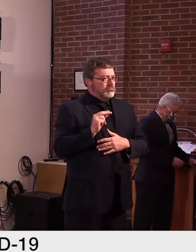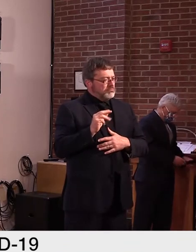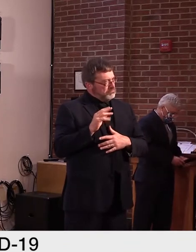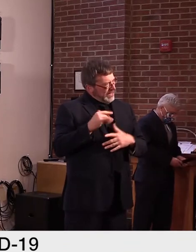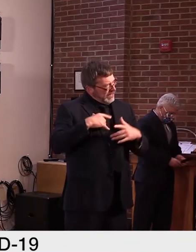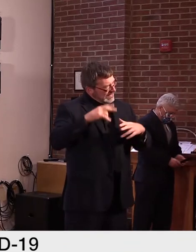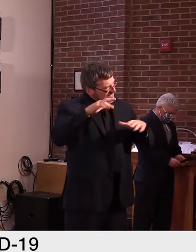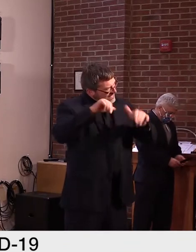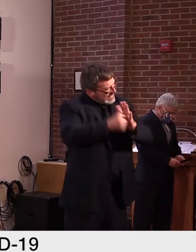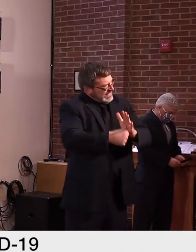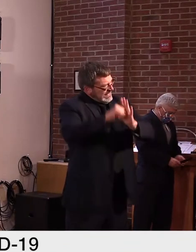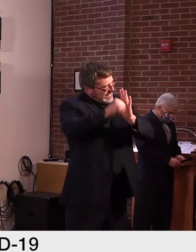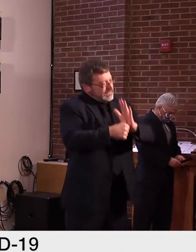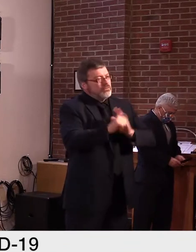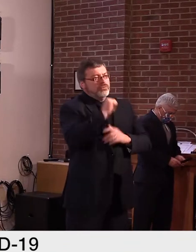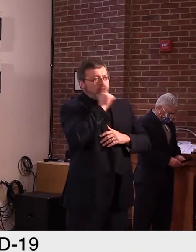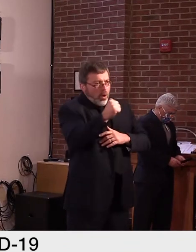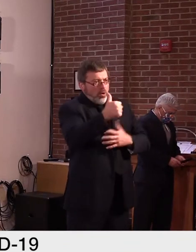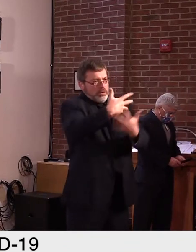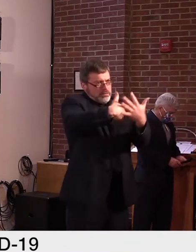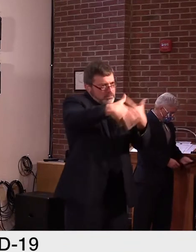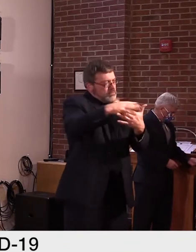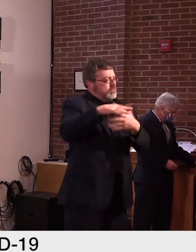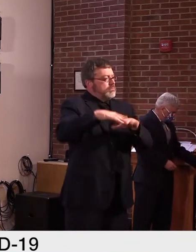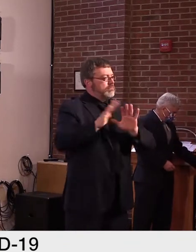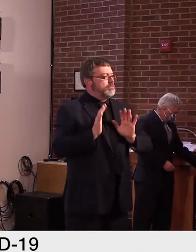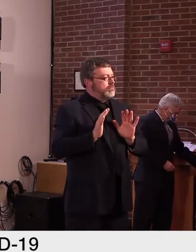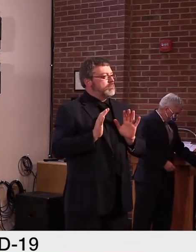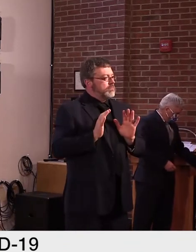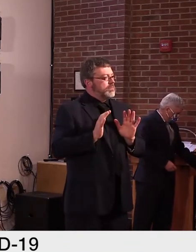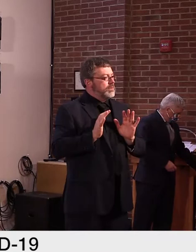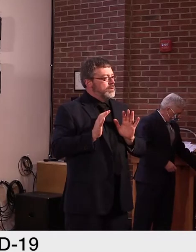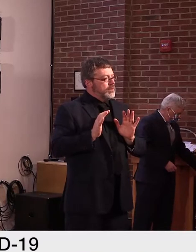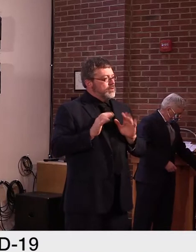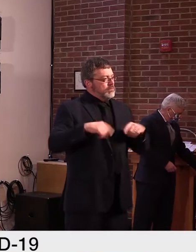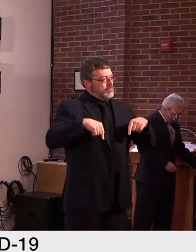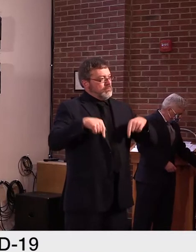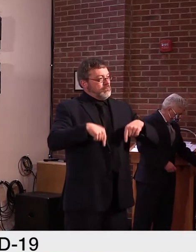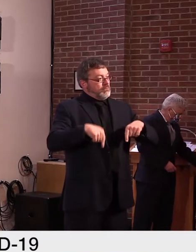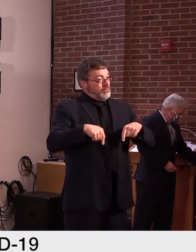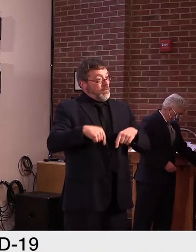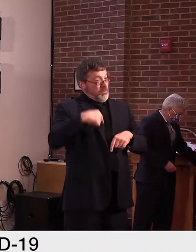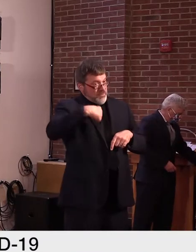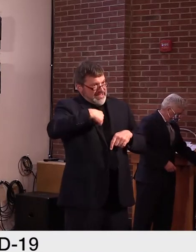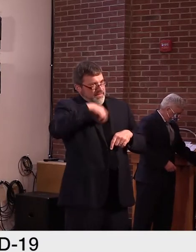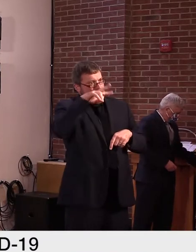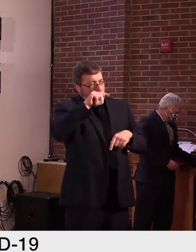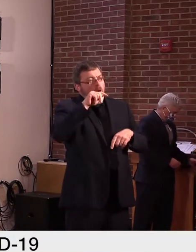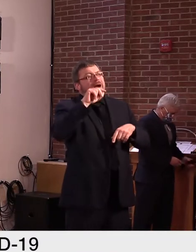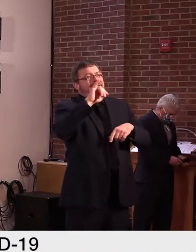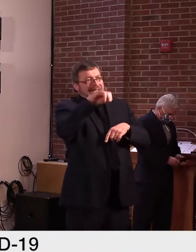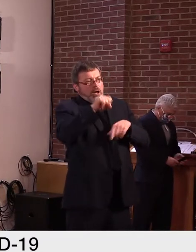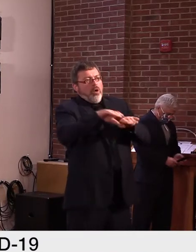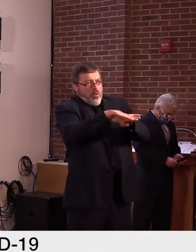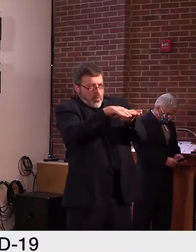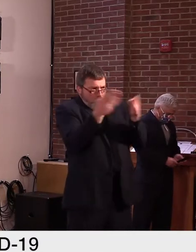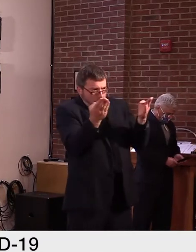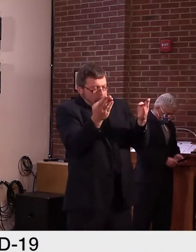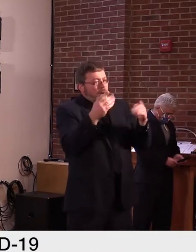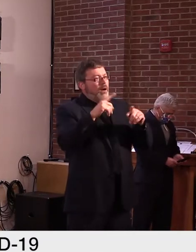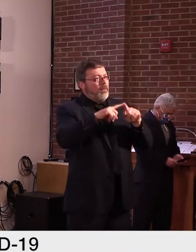But while Dr. Fauci praised our prudent reopening, he also noted our good work cannot allow us to become